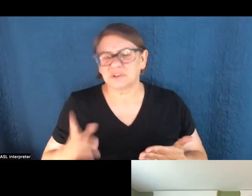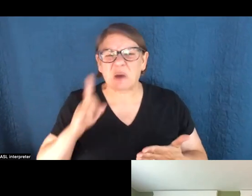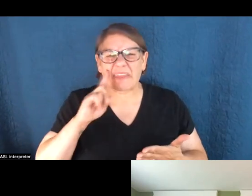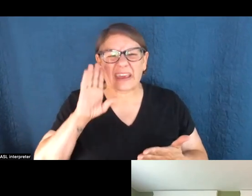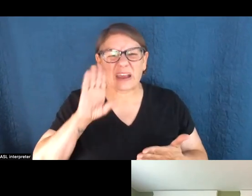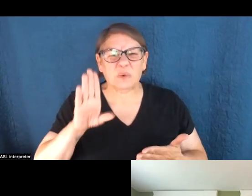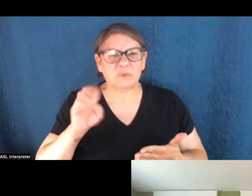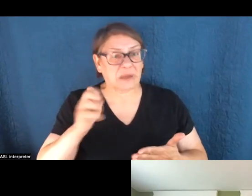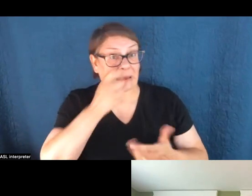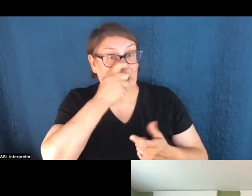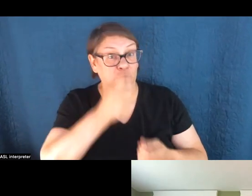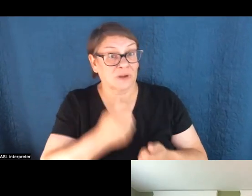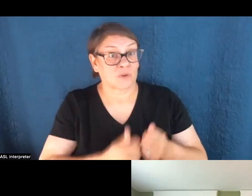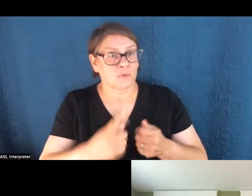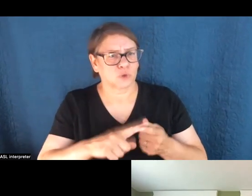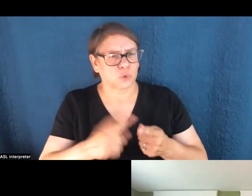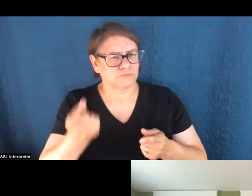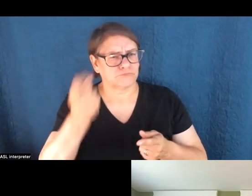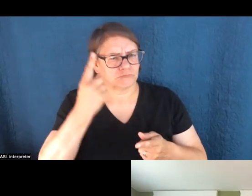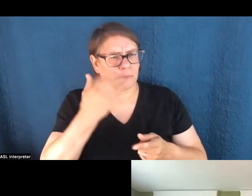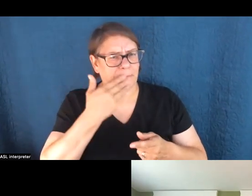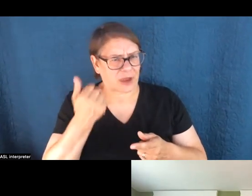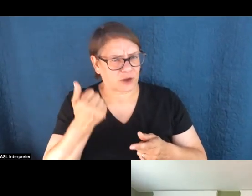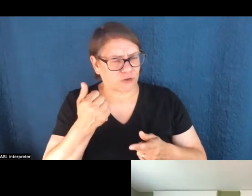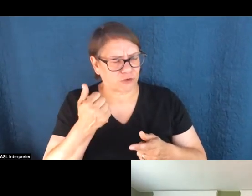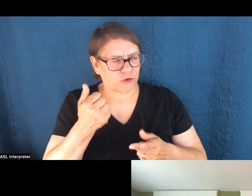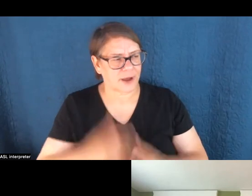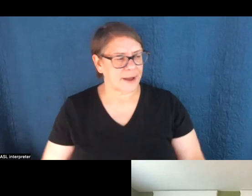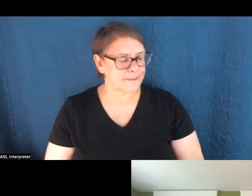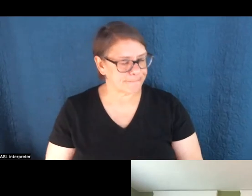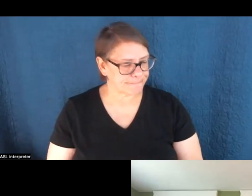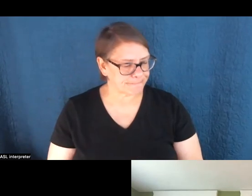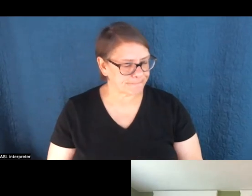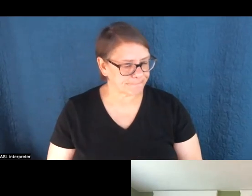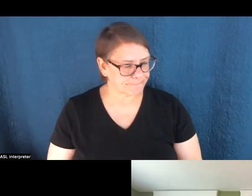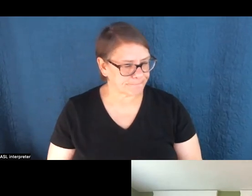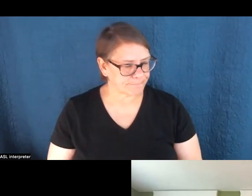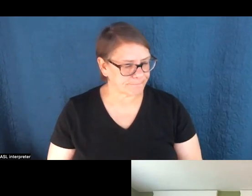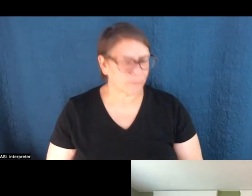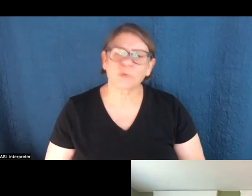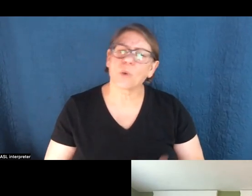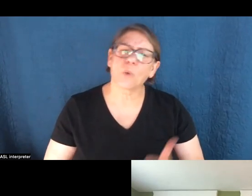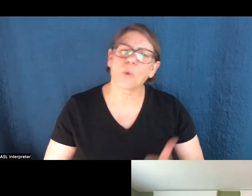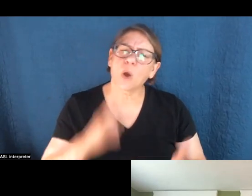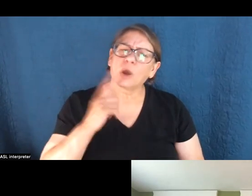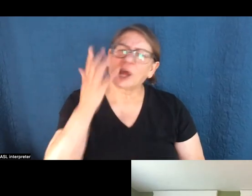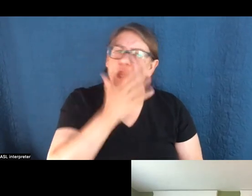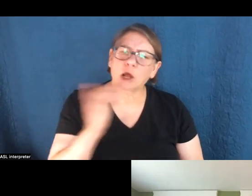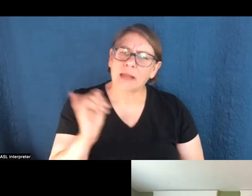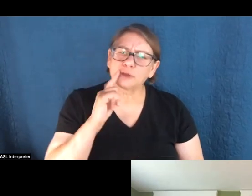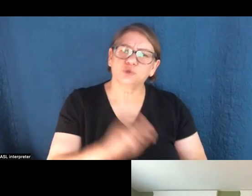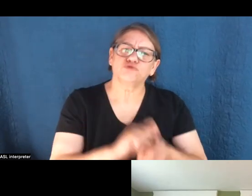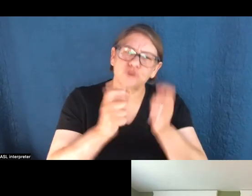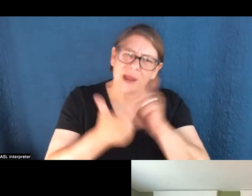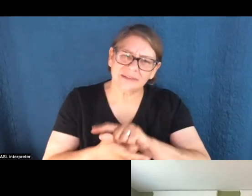interesting for everyone to get a better understanding of, like, what might it look like to translate these